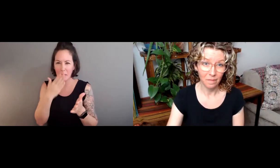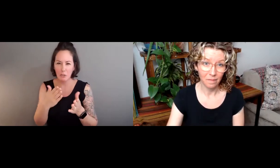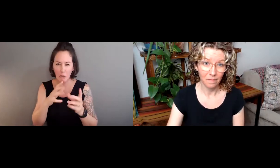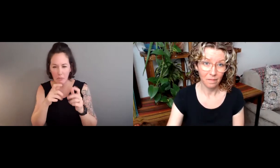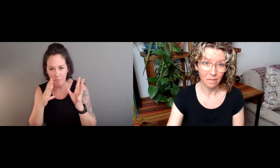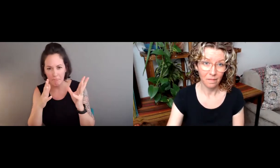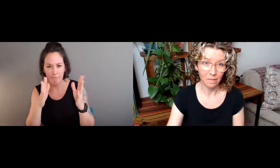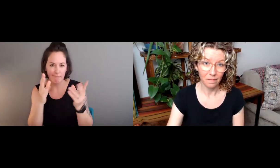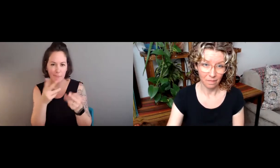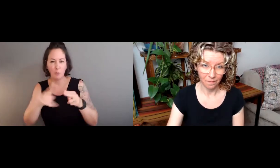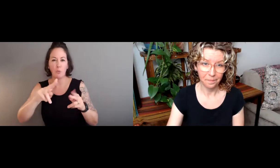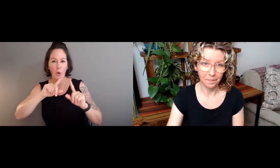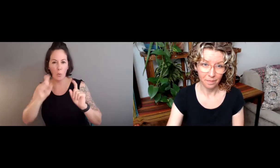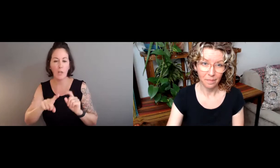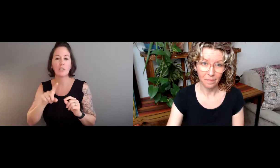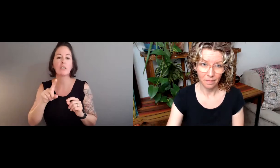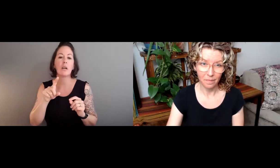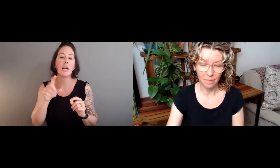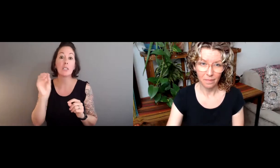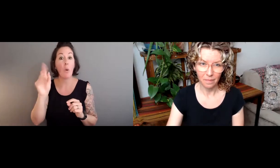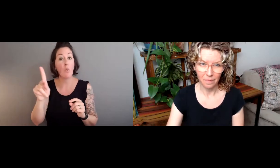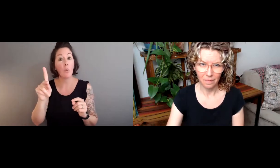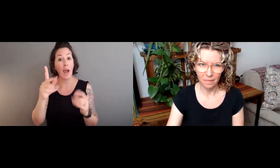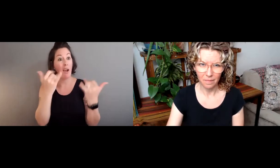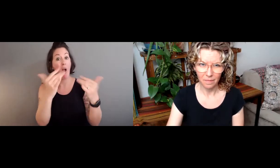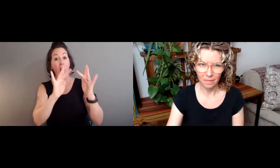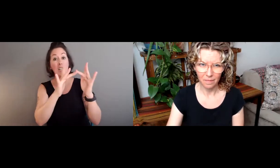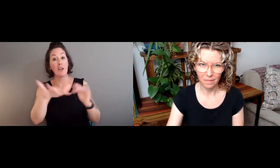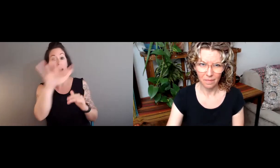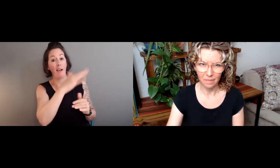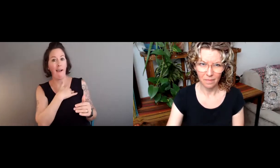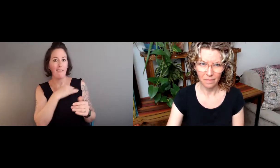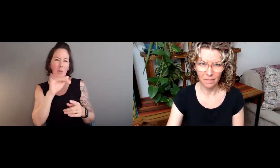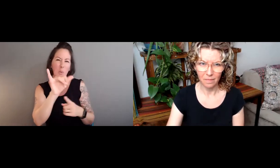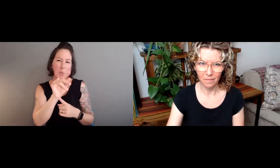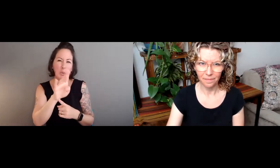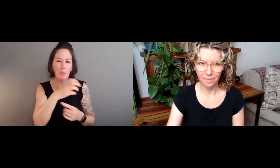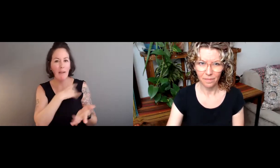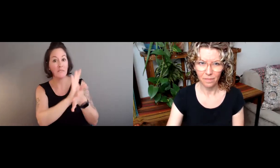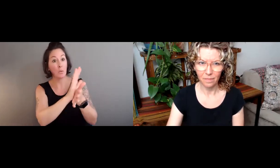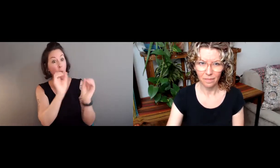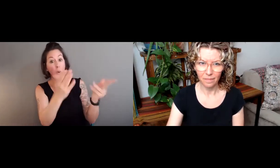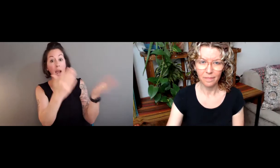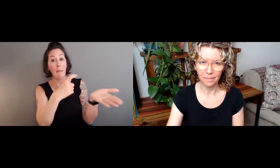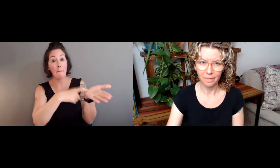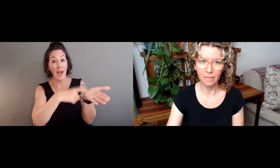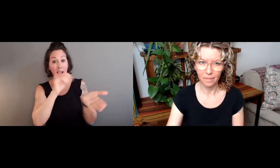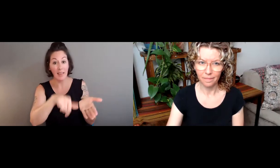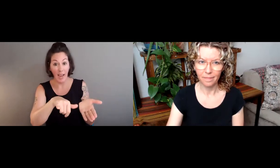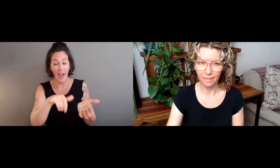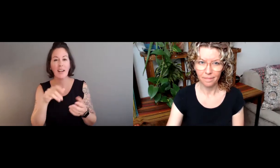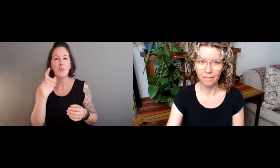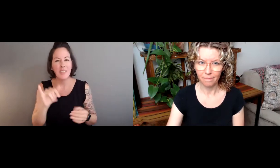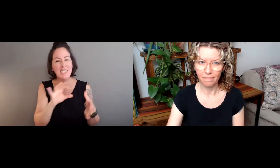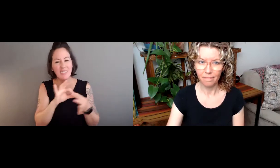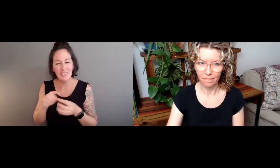I think connected to what we just said, I think it would be great to answer some of these short questions. Obviously, we have